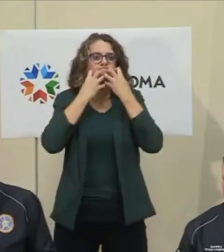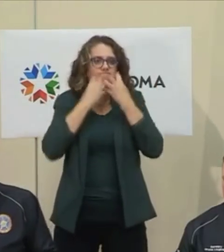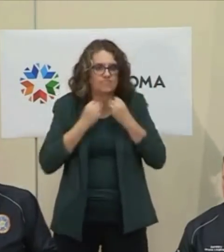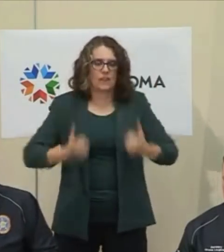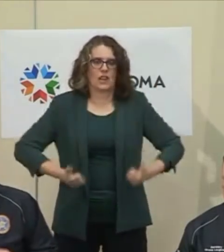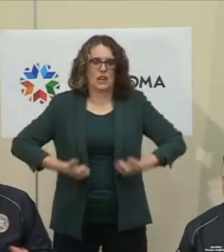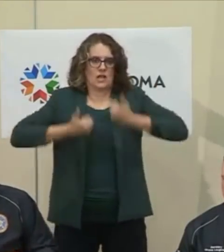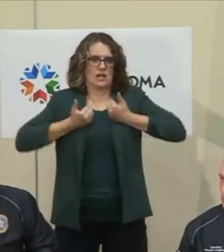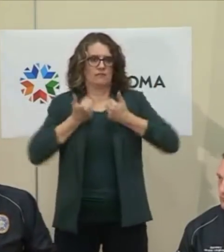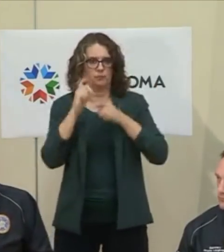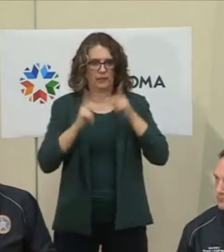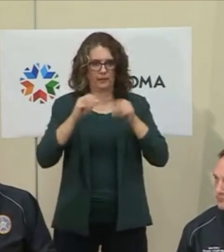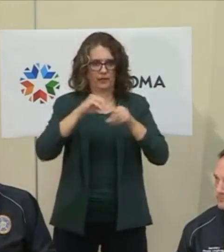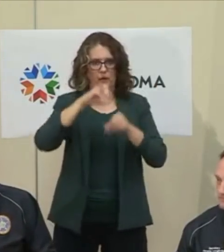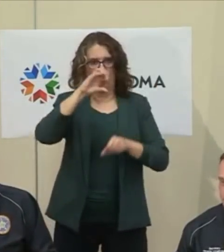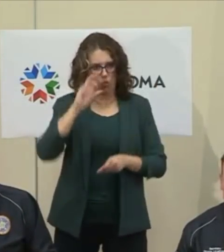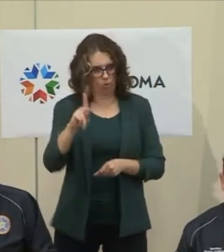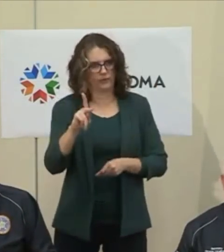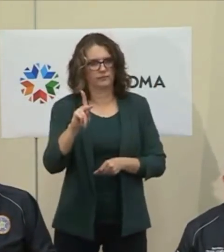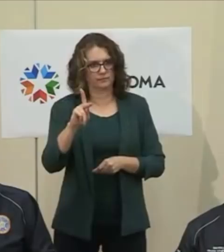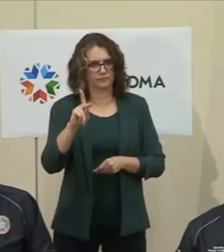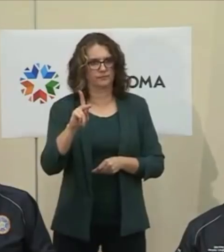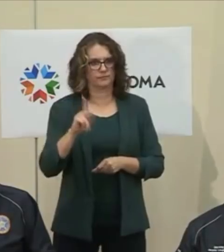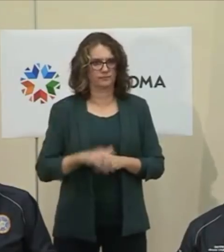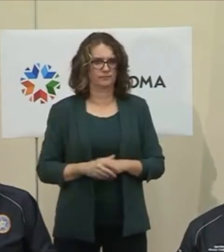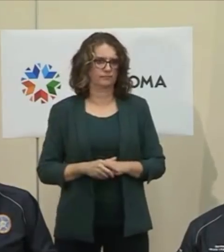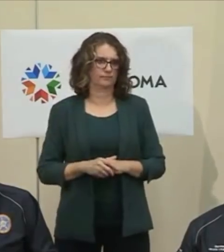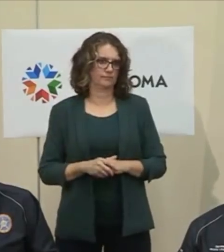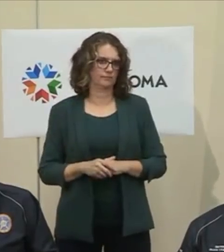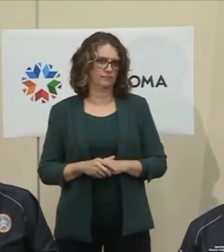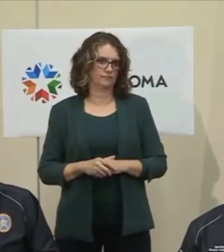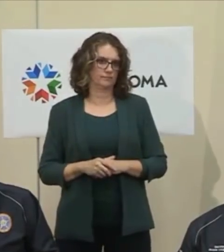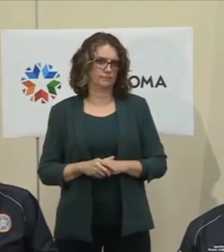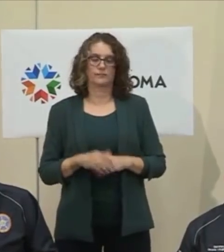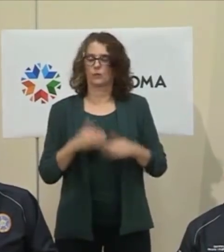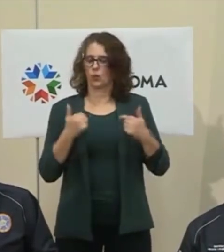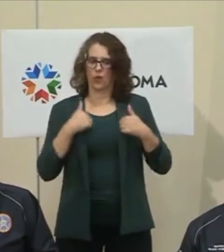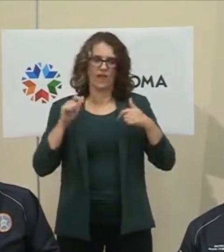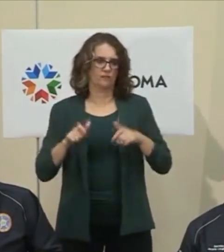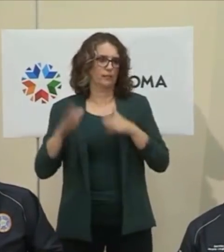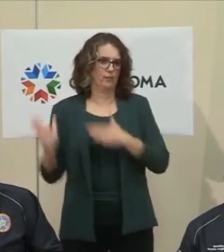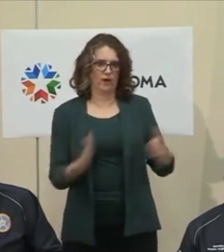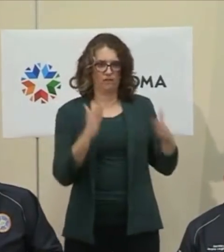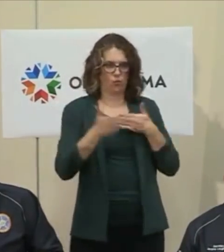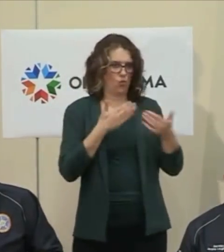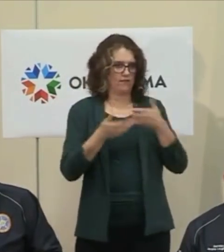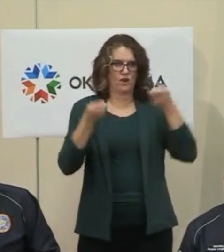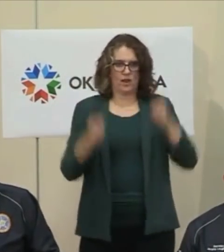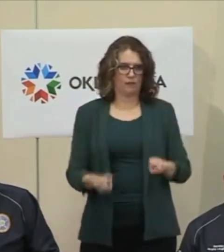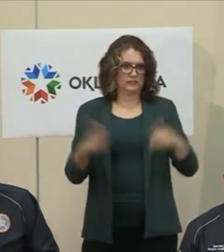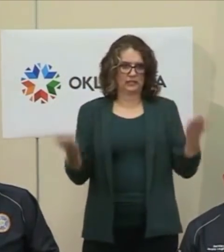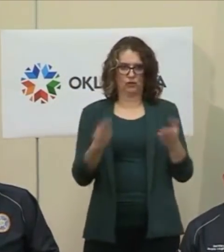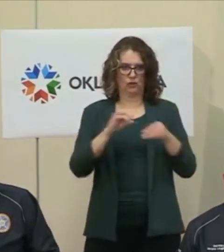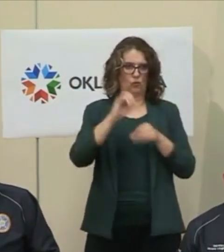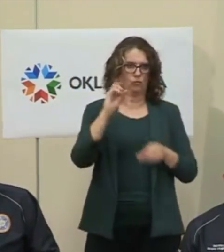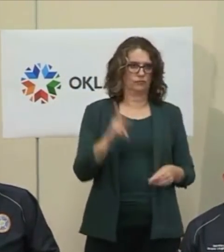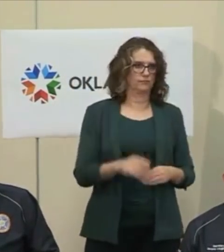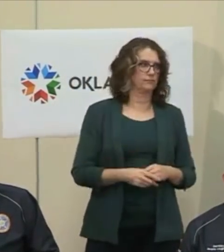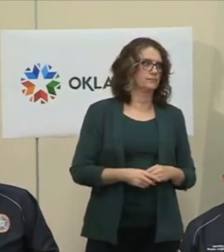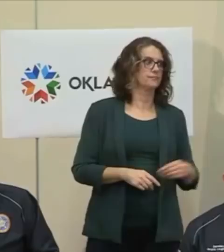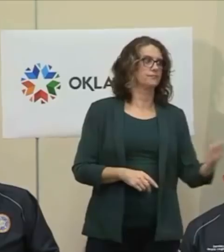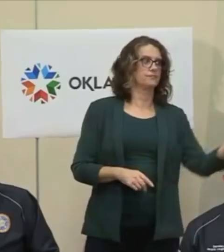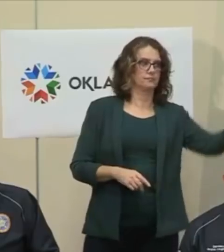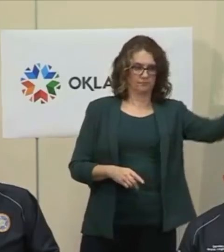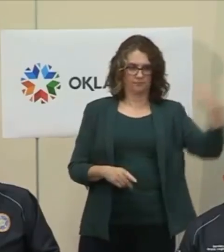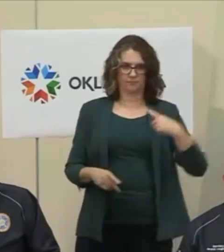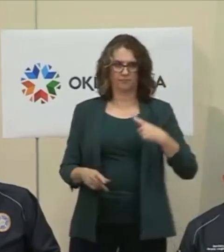for whatever may hit our state. Do you ever see a statewide shutdown, Governor? This is from Tent and Monty with Channel 6. you see a statewide shutdown like other states